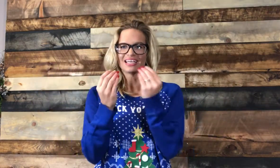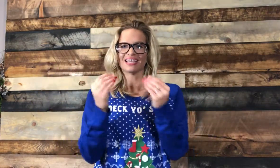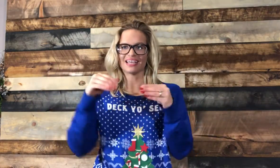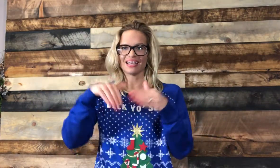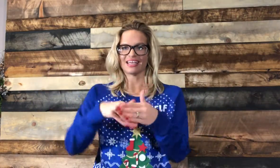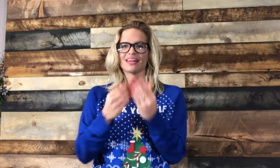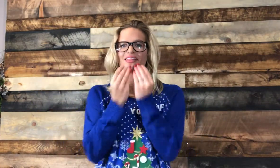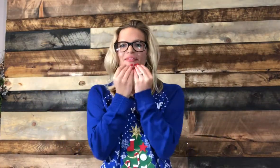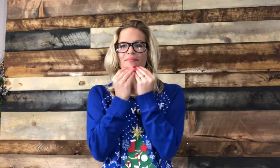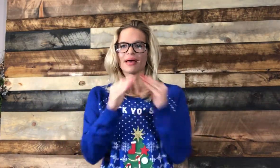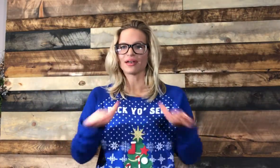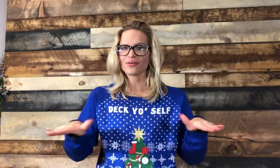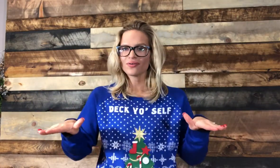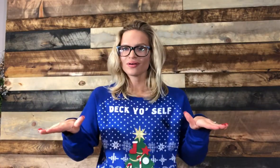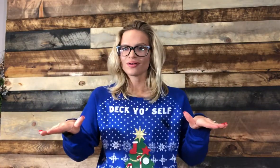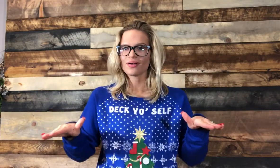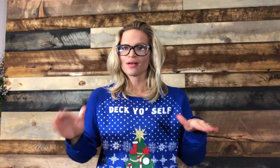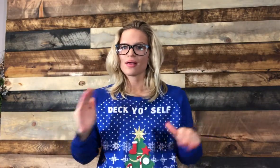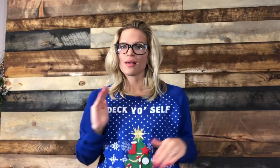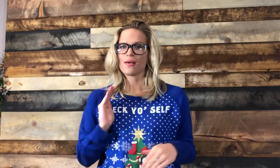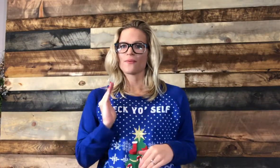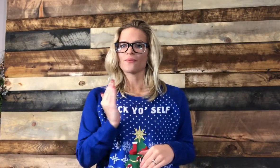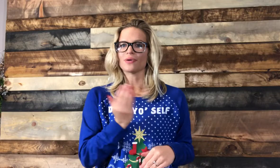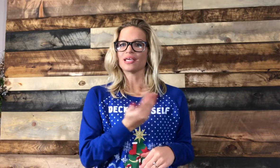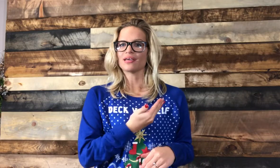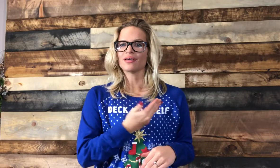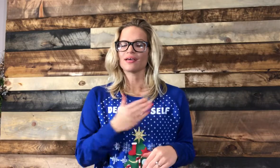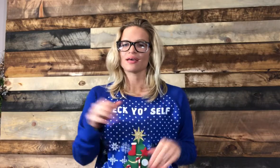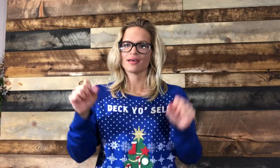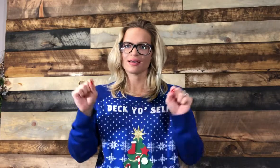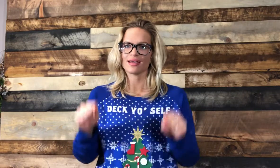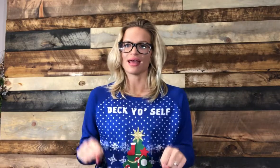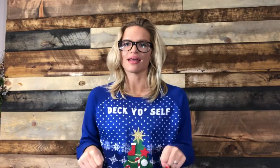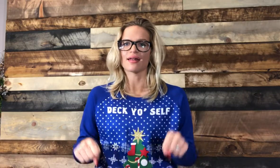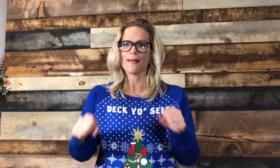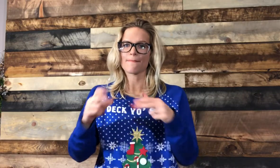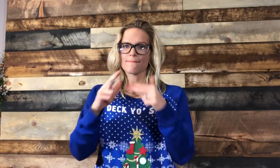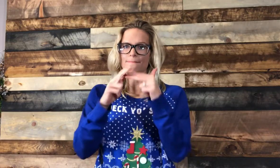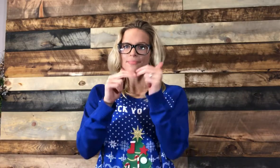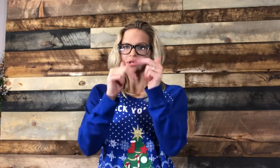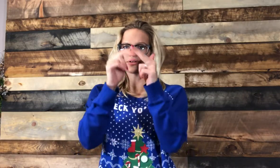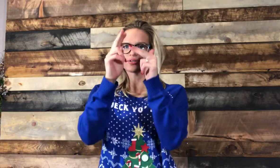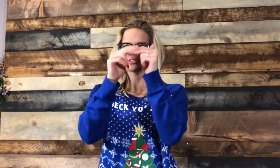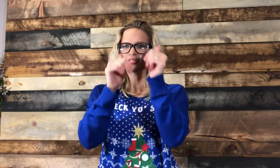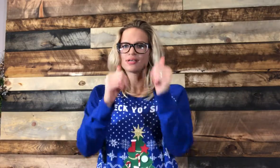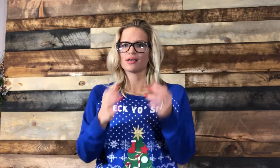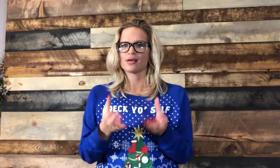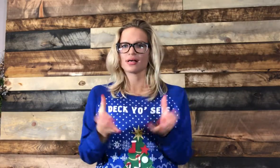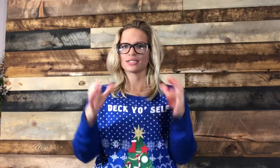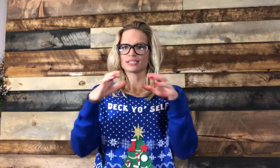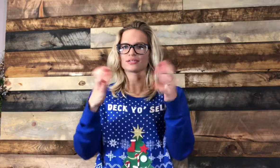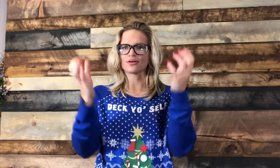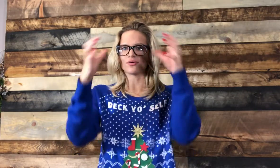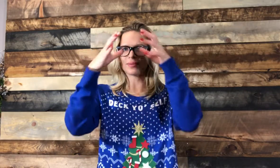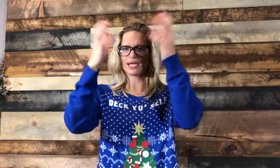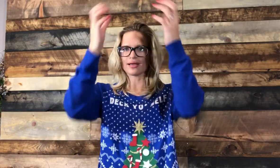In the meadow. We. Can. Build. A snowman.